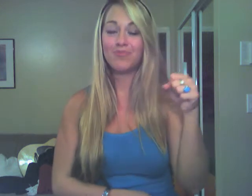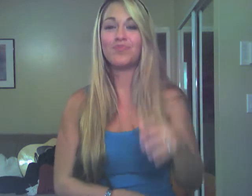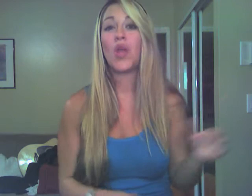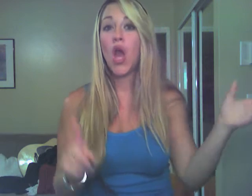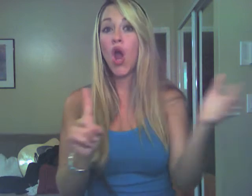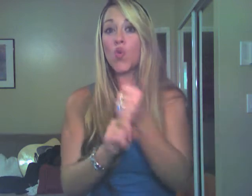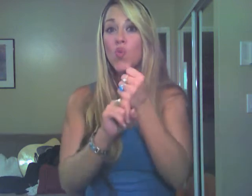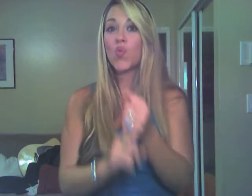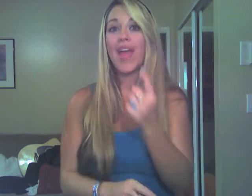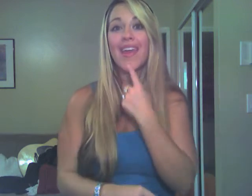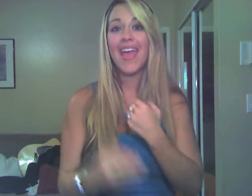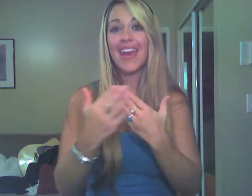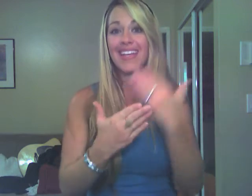Yeah, it's all red.